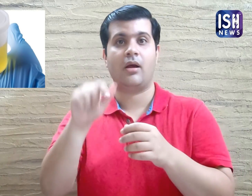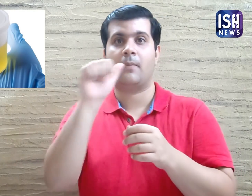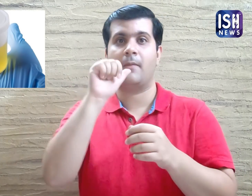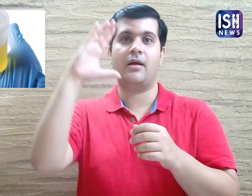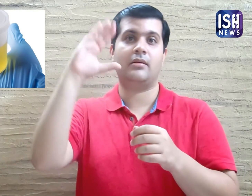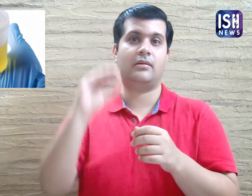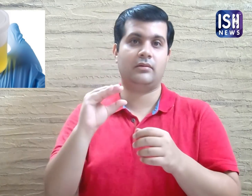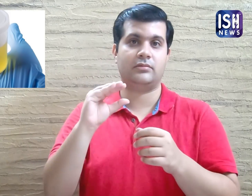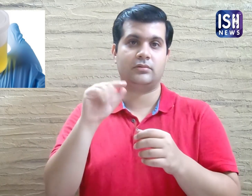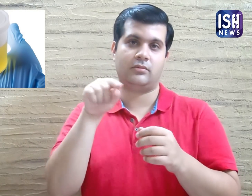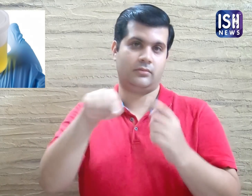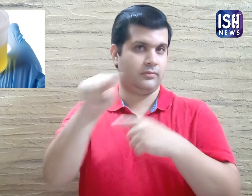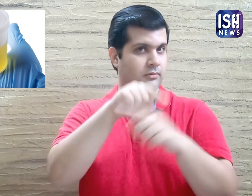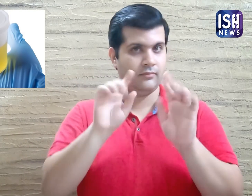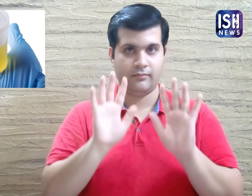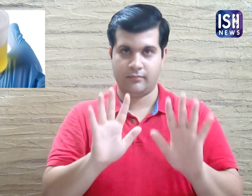sign of being dehydrated. 22.